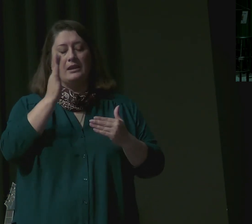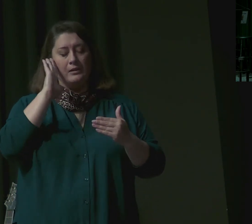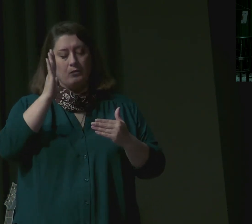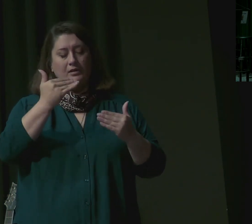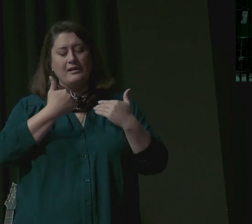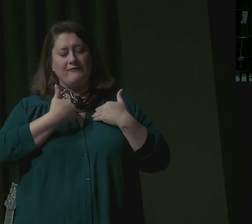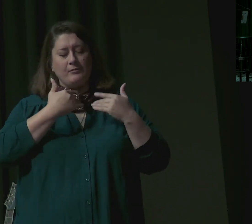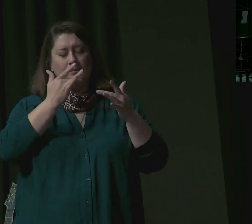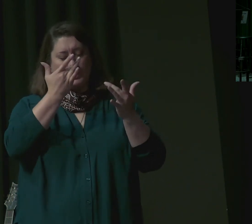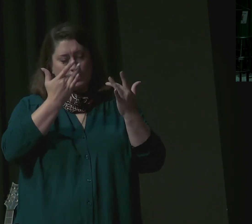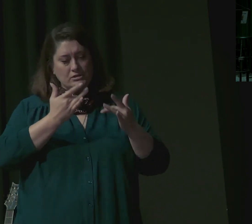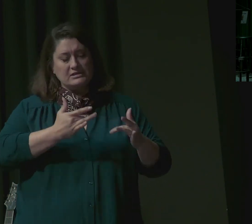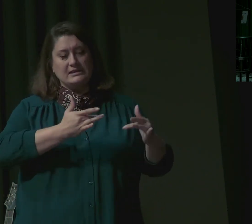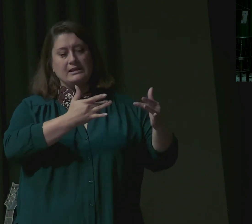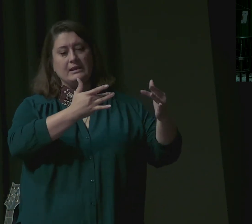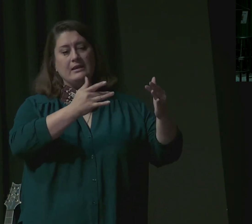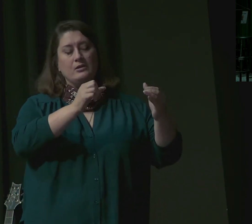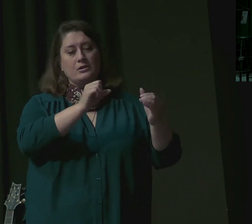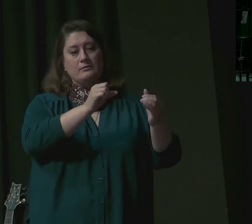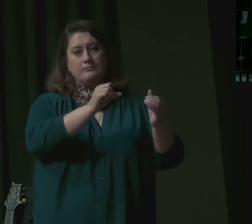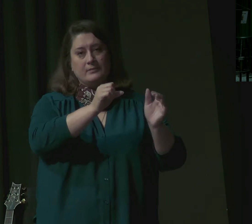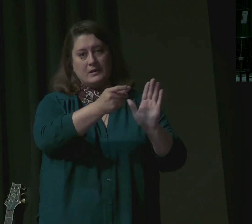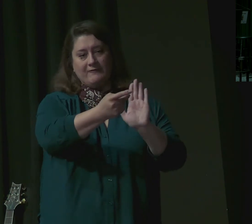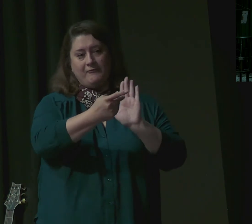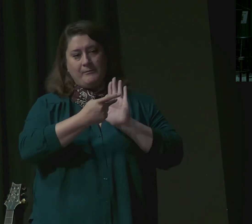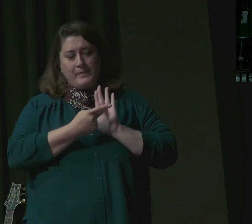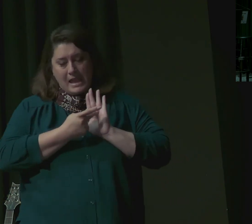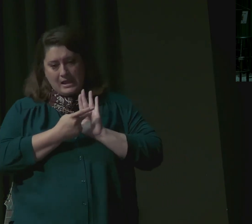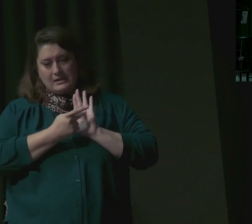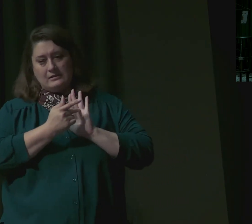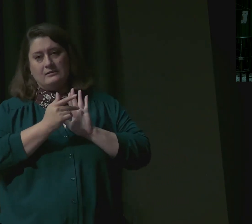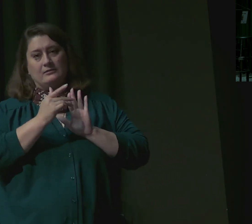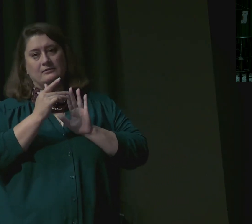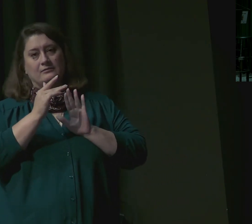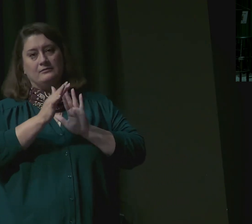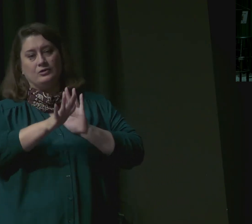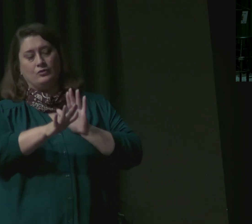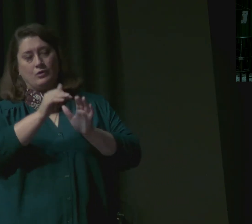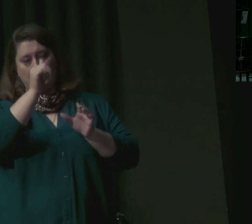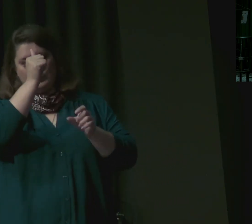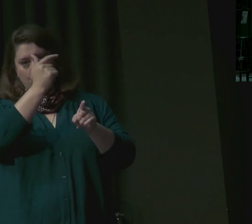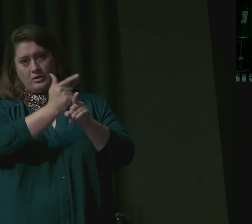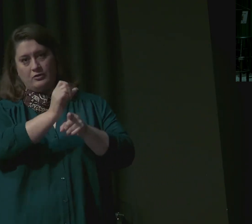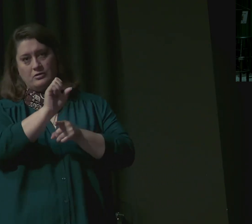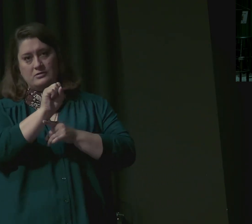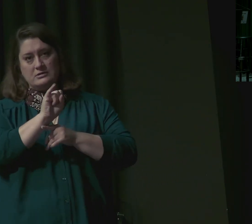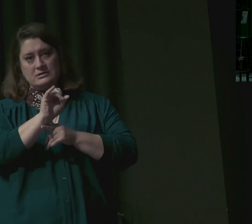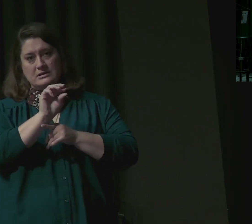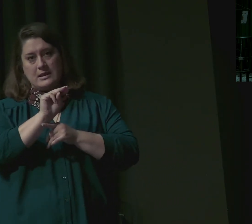as for me, I am bereaved of my children.